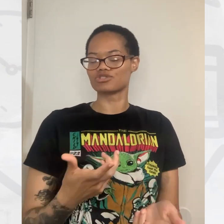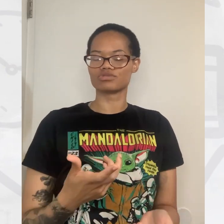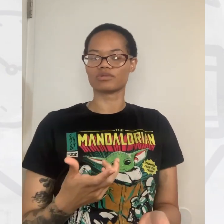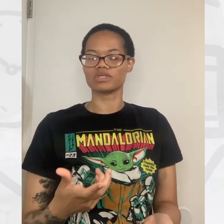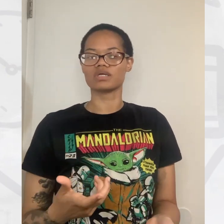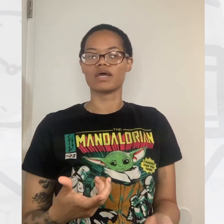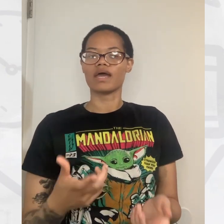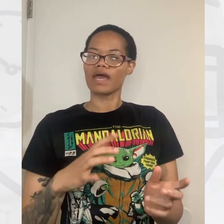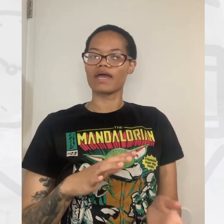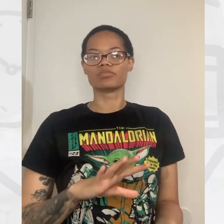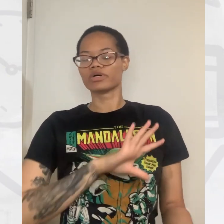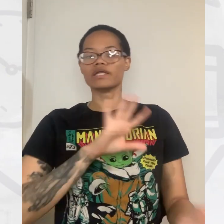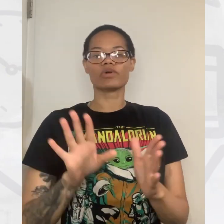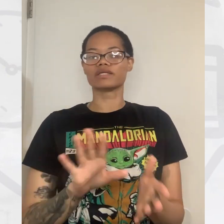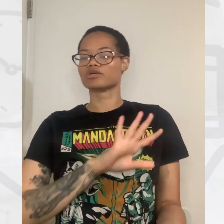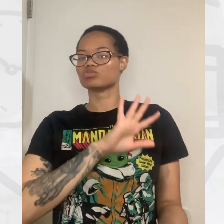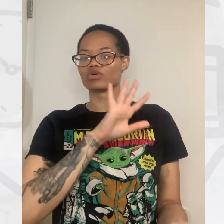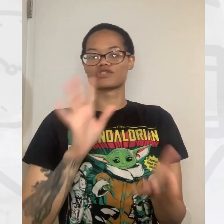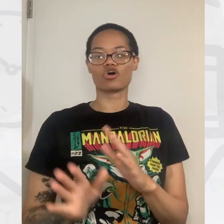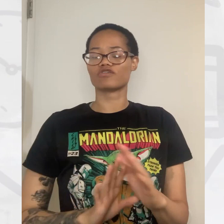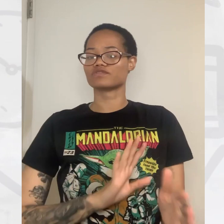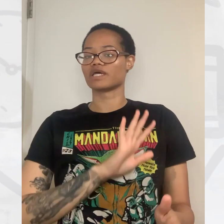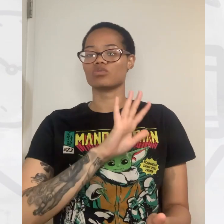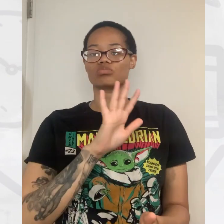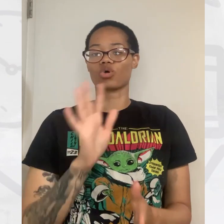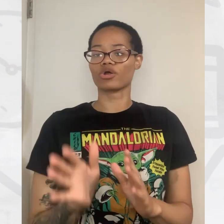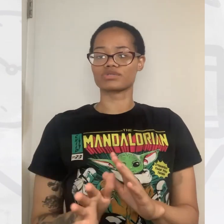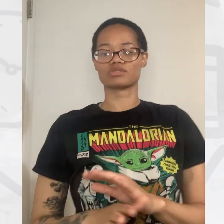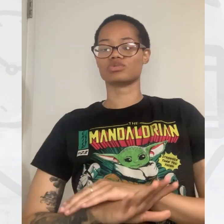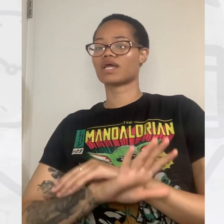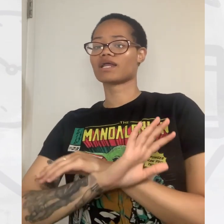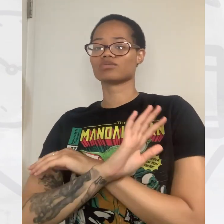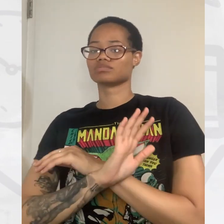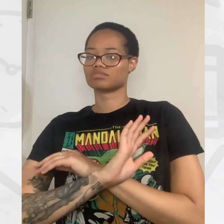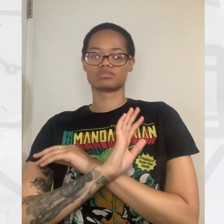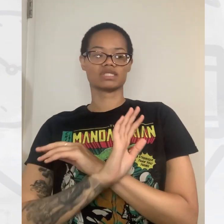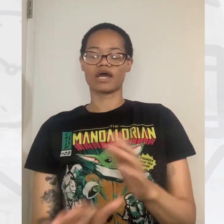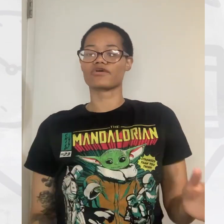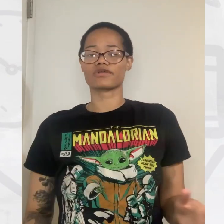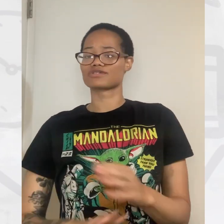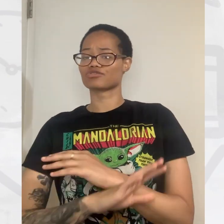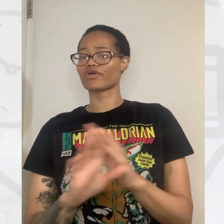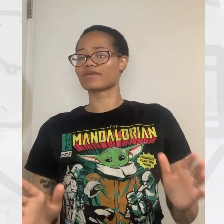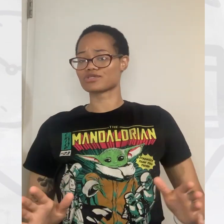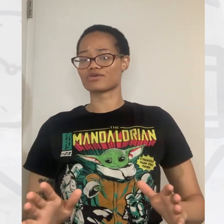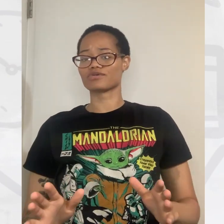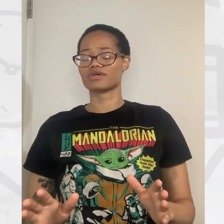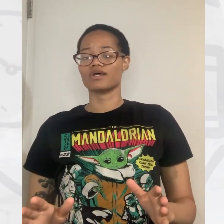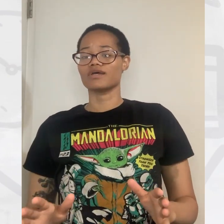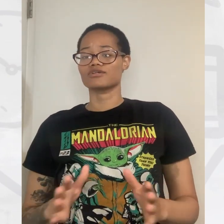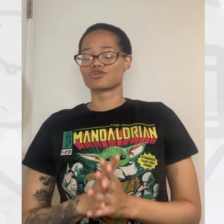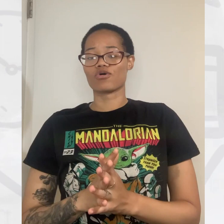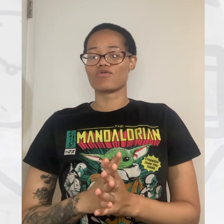is an issue that we had. But anyway, they were resolved, they worked, we got it together, and it's a great episode.